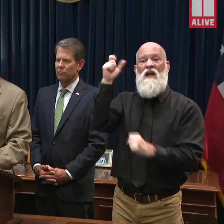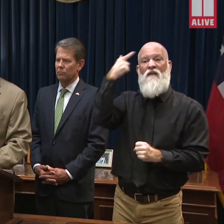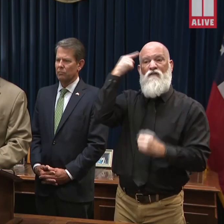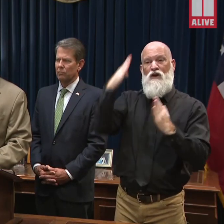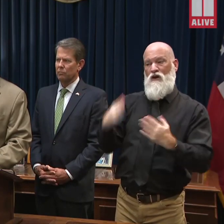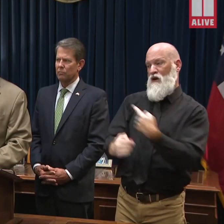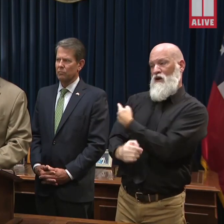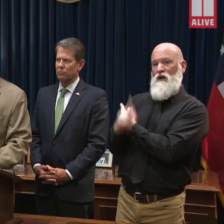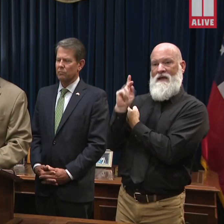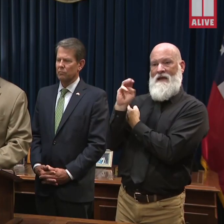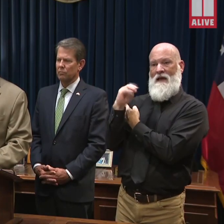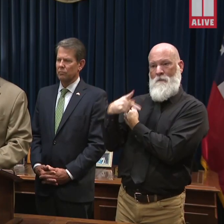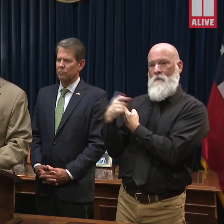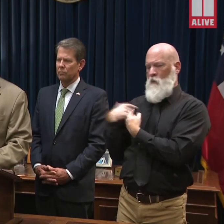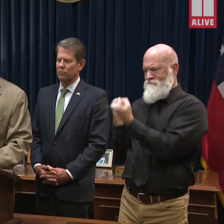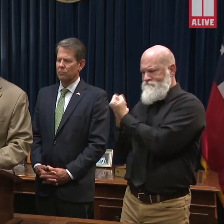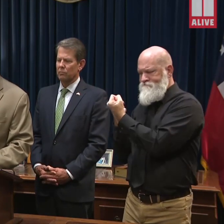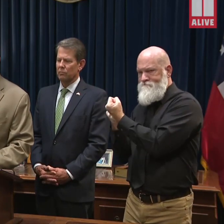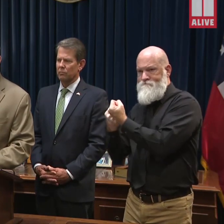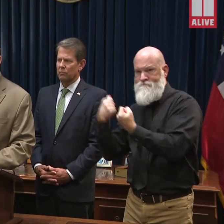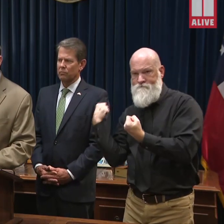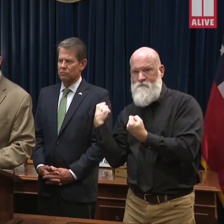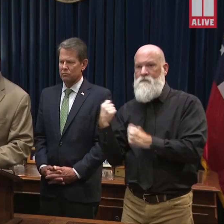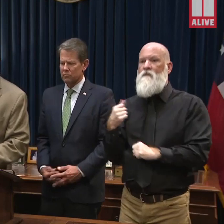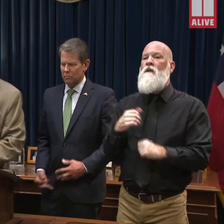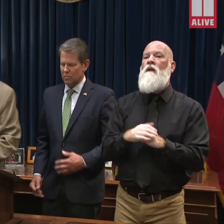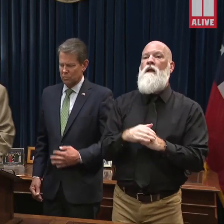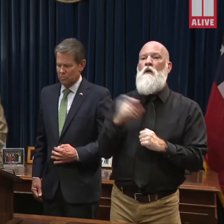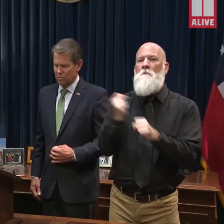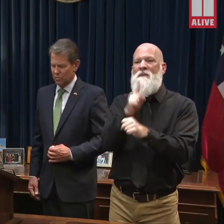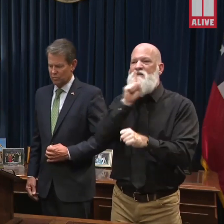agencies and Georgians wherever needed. Thank you.